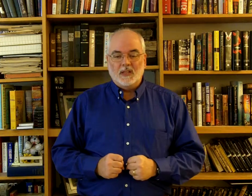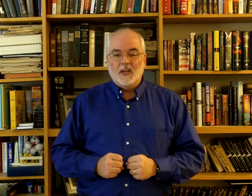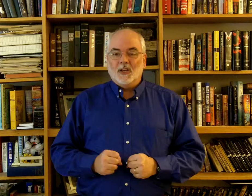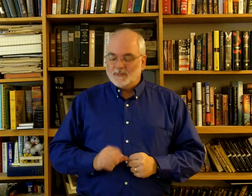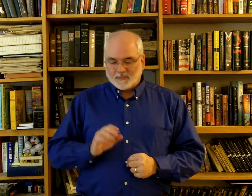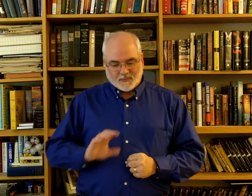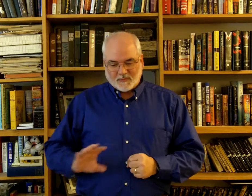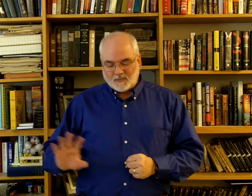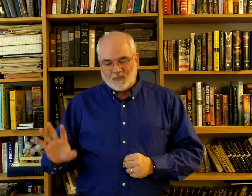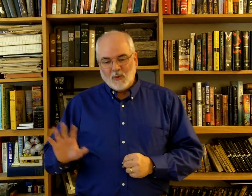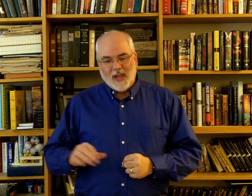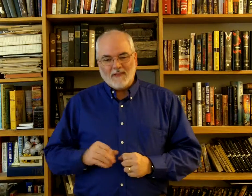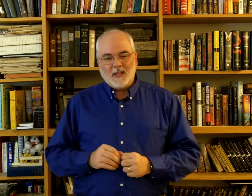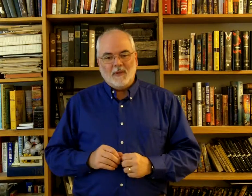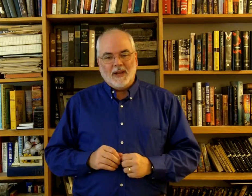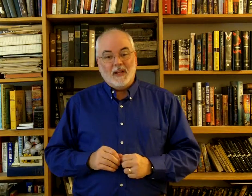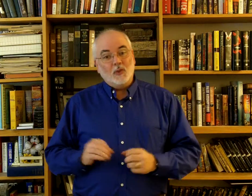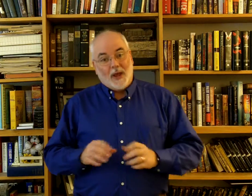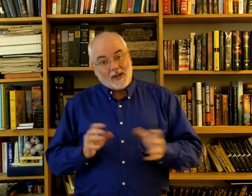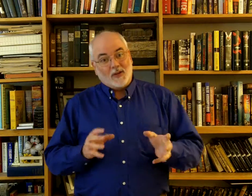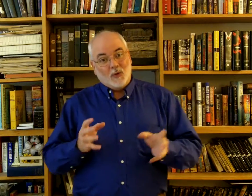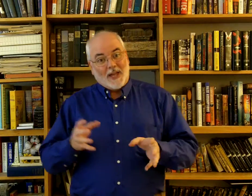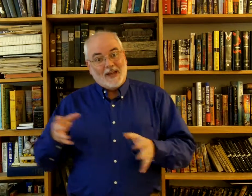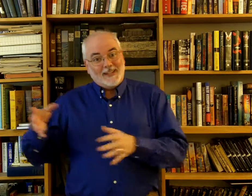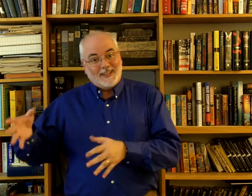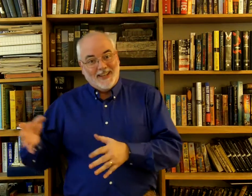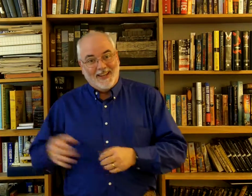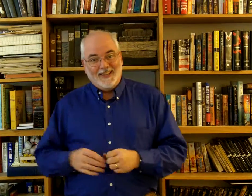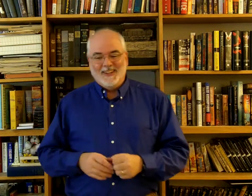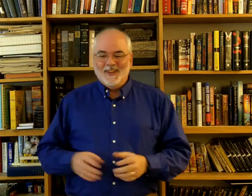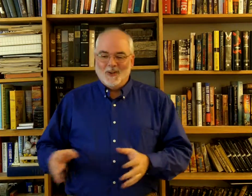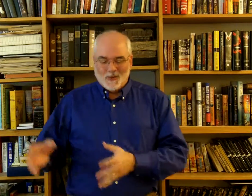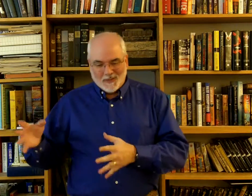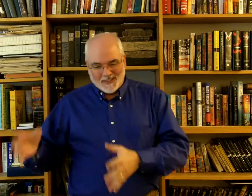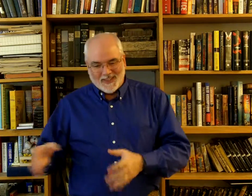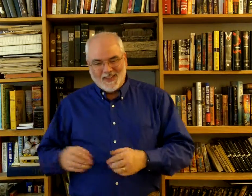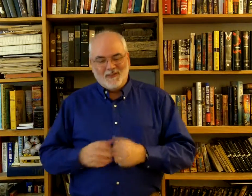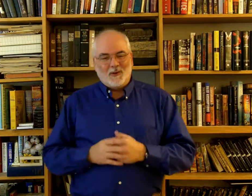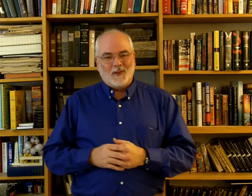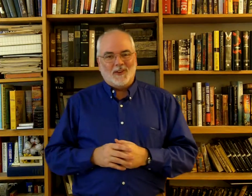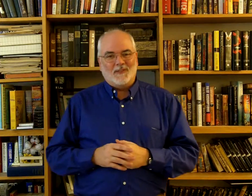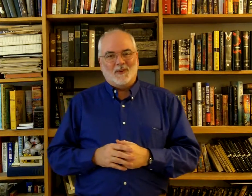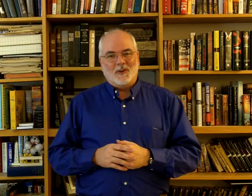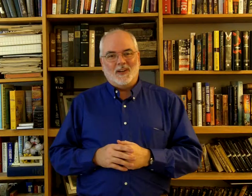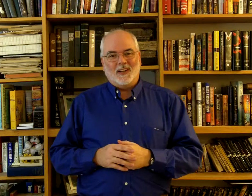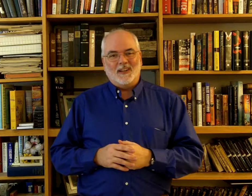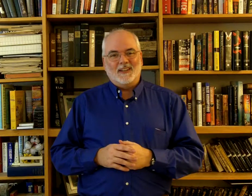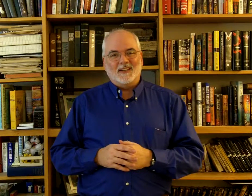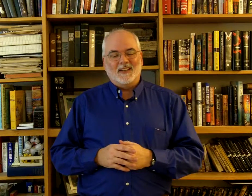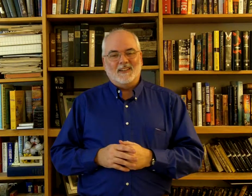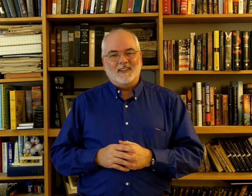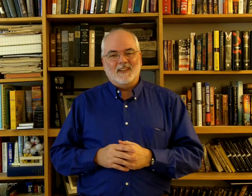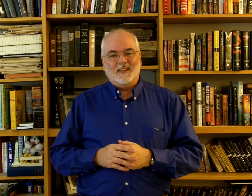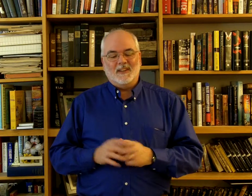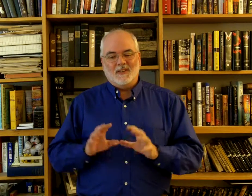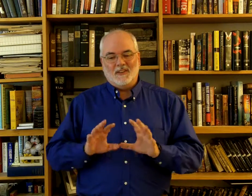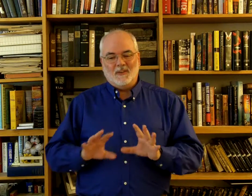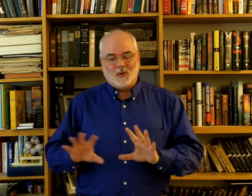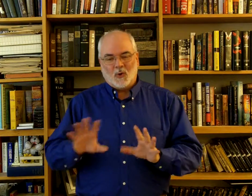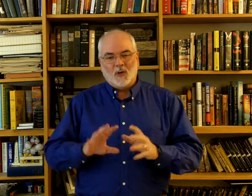we have somebody else who actually knows how to sing who will be singing for the for the recording